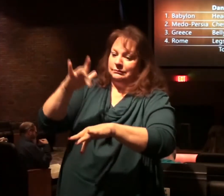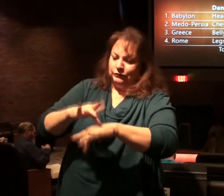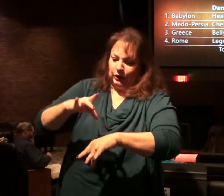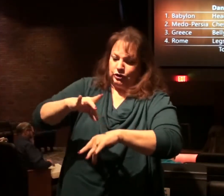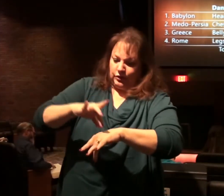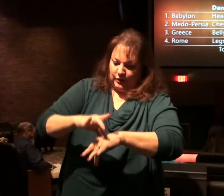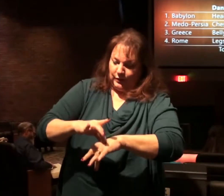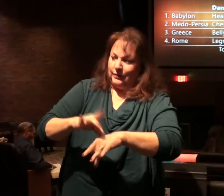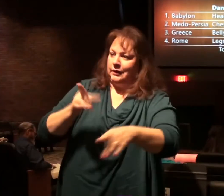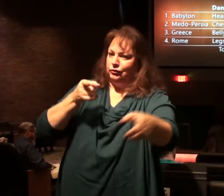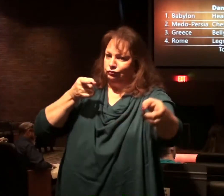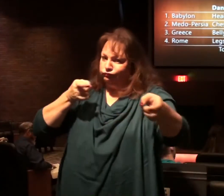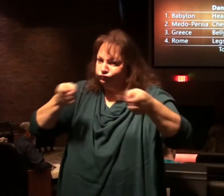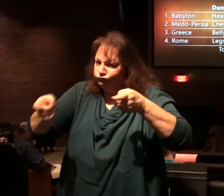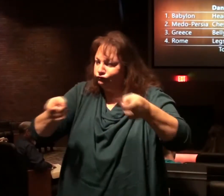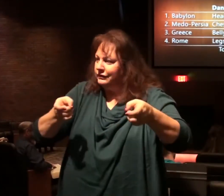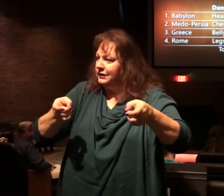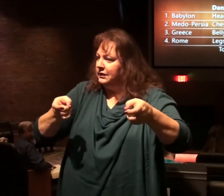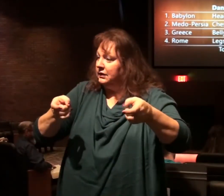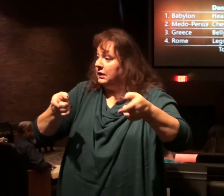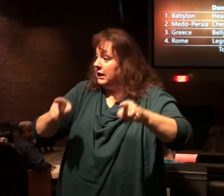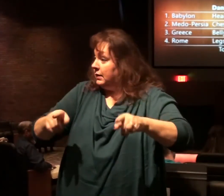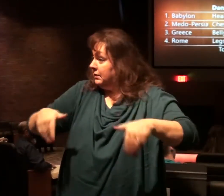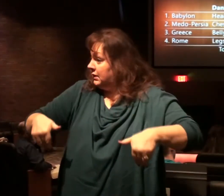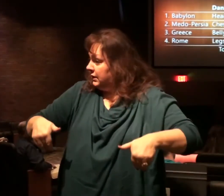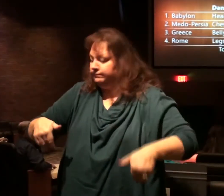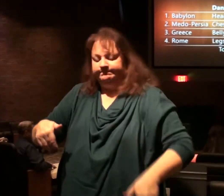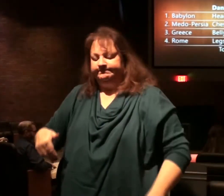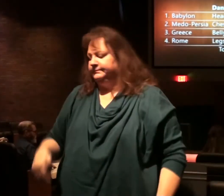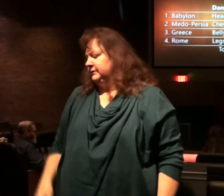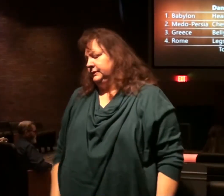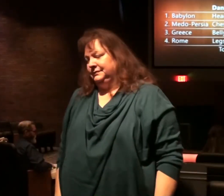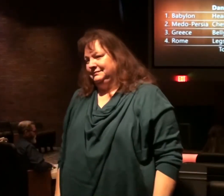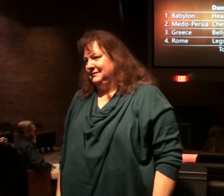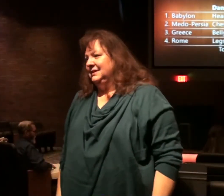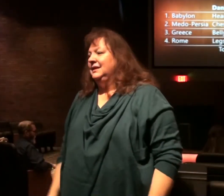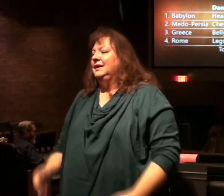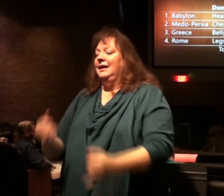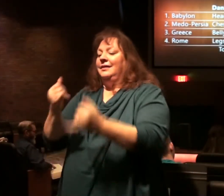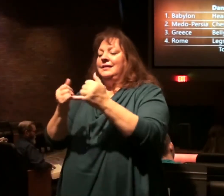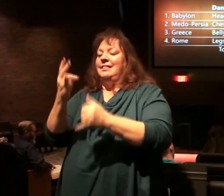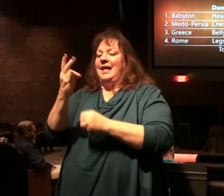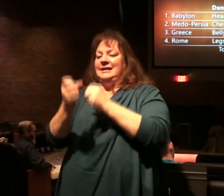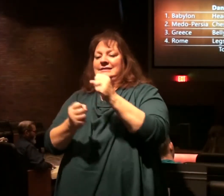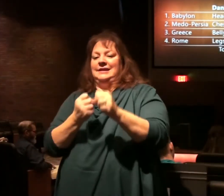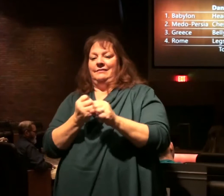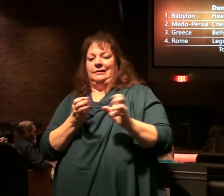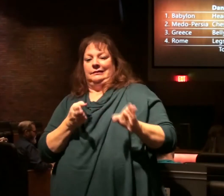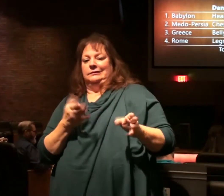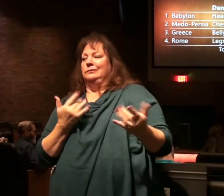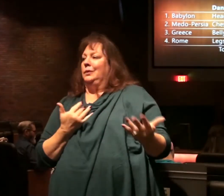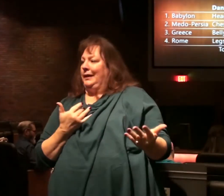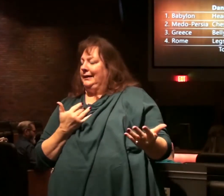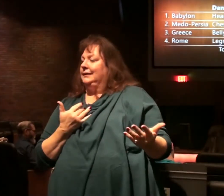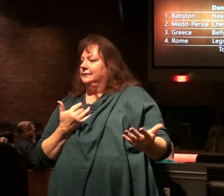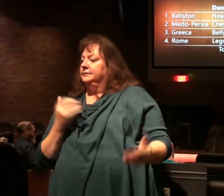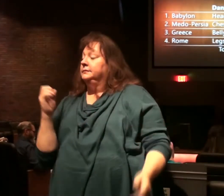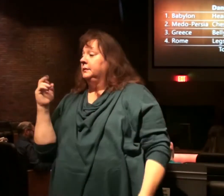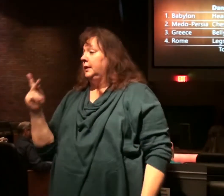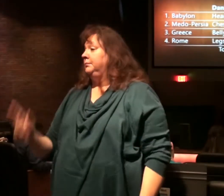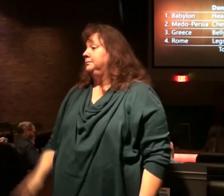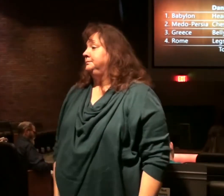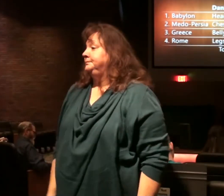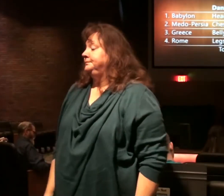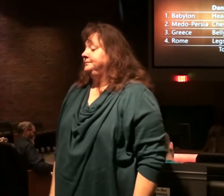to rule and reign. It hasn't happened. So the last seven years haven't been there. All right.